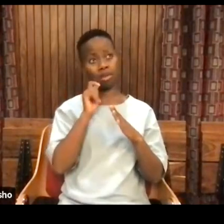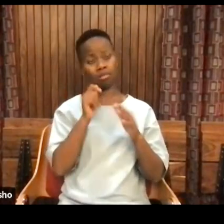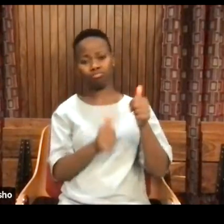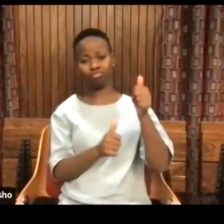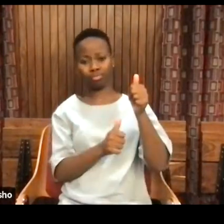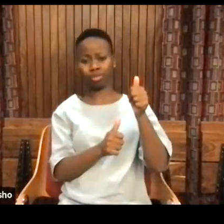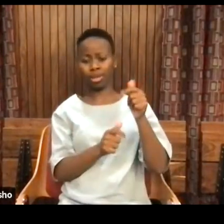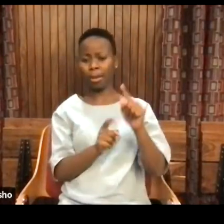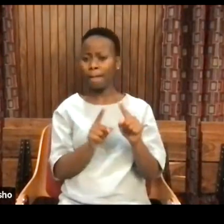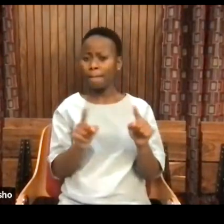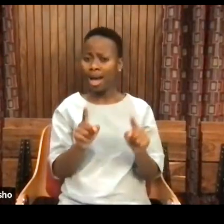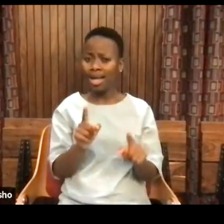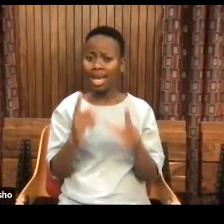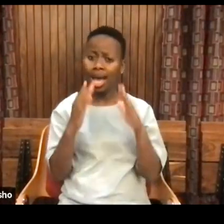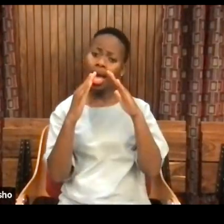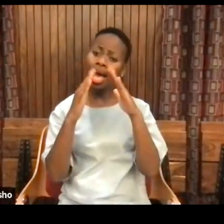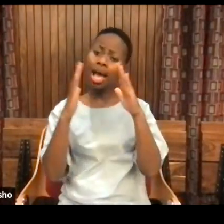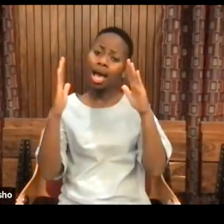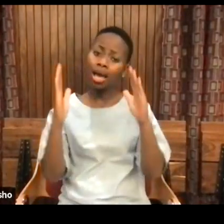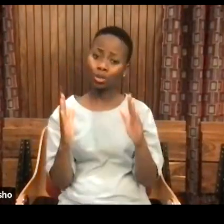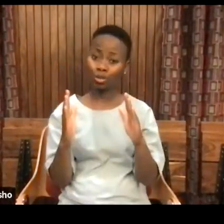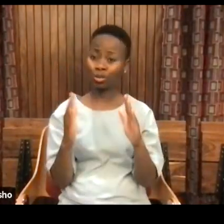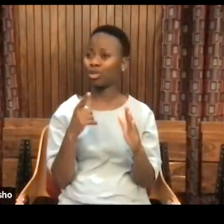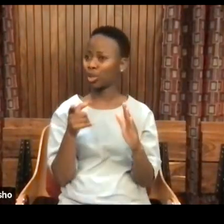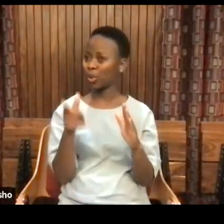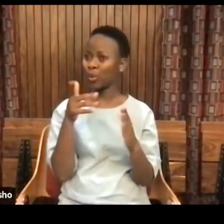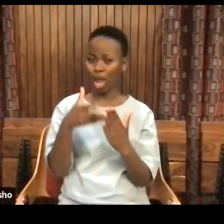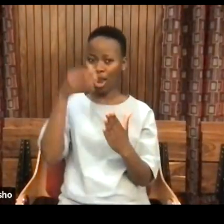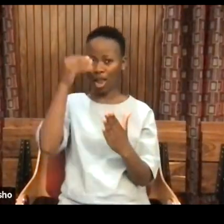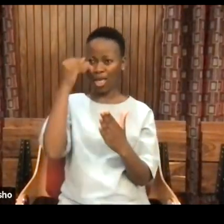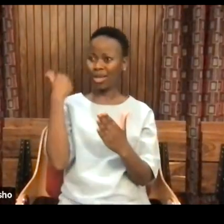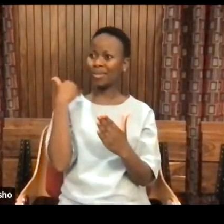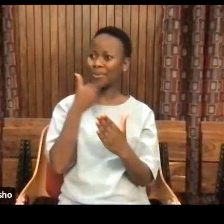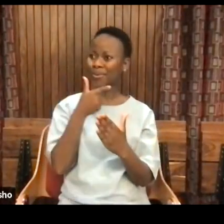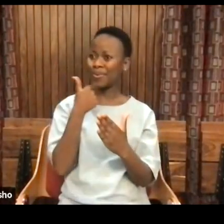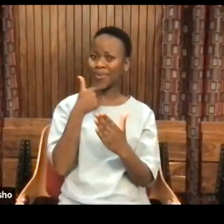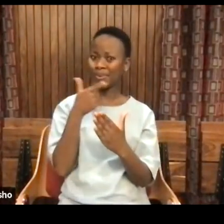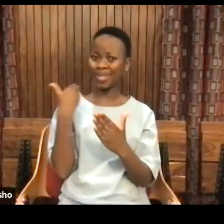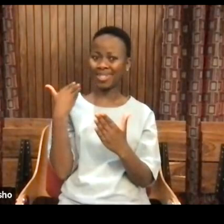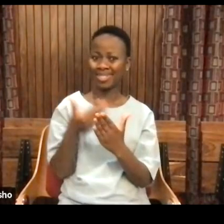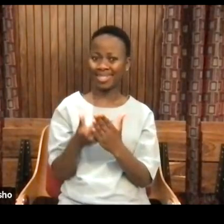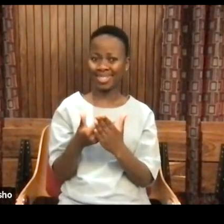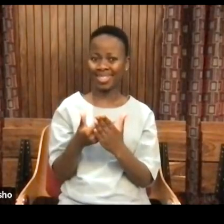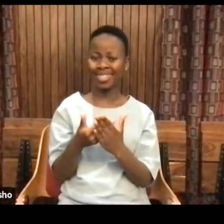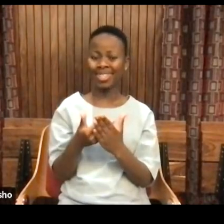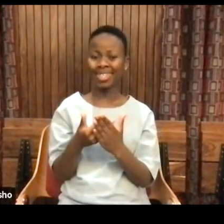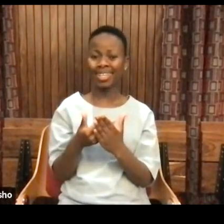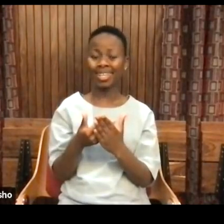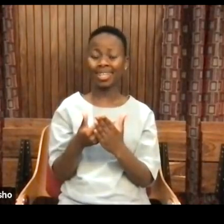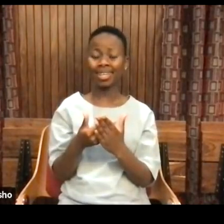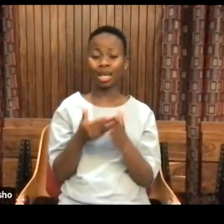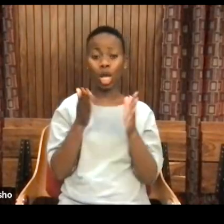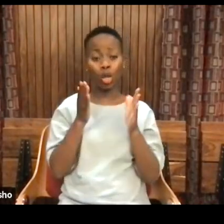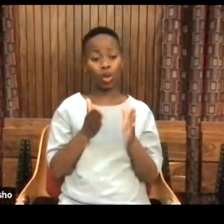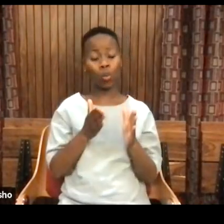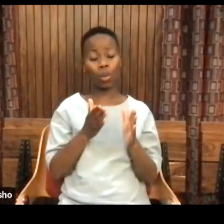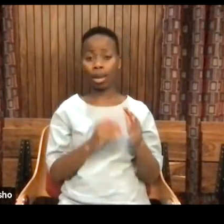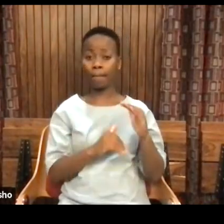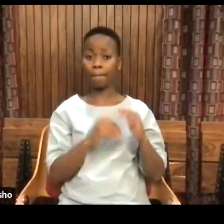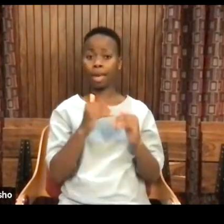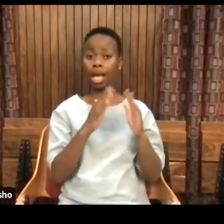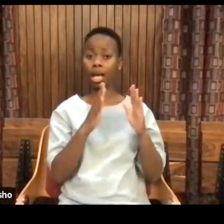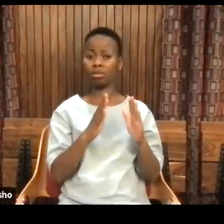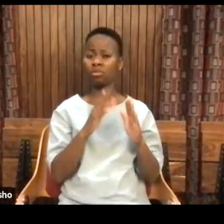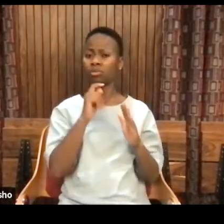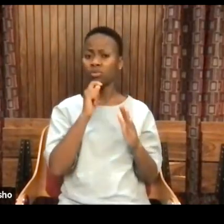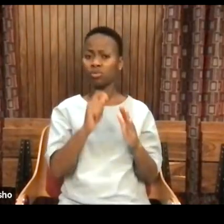concept of a house, which as we have learned in recent archaeological discovery, was not created by Homo sapiens. Houses go